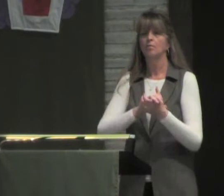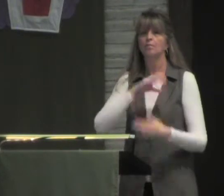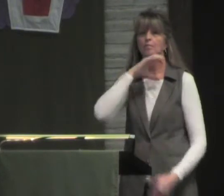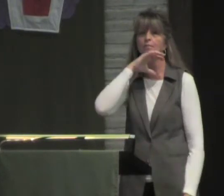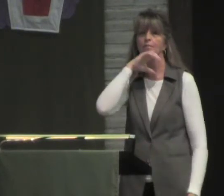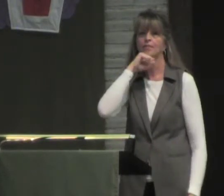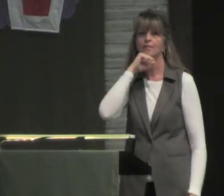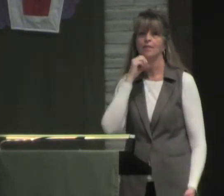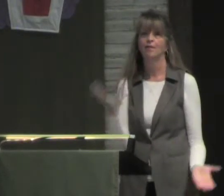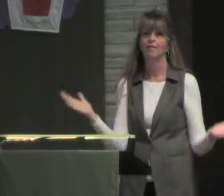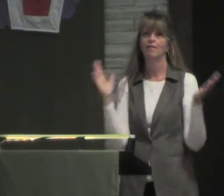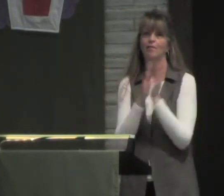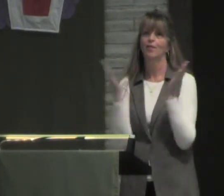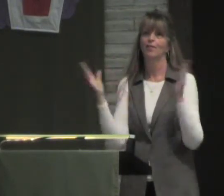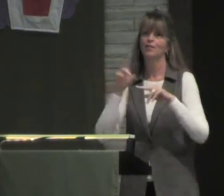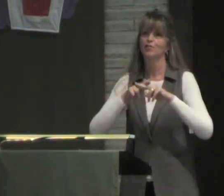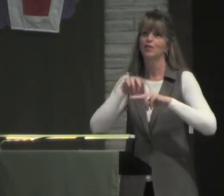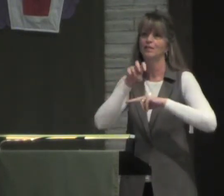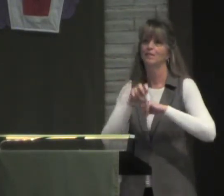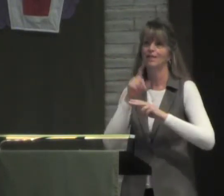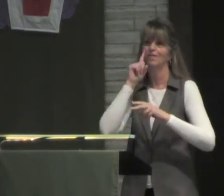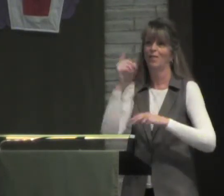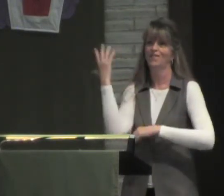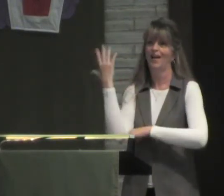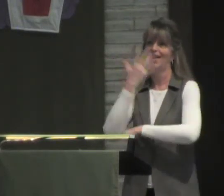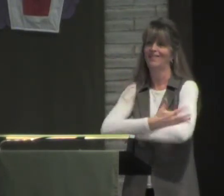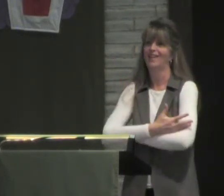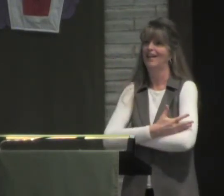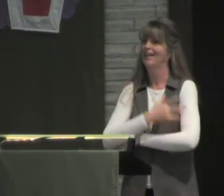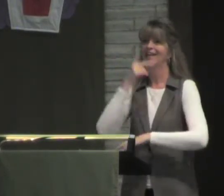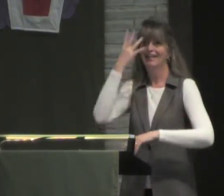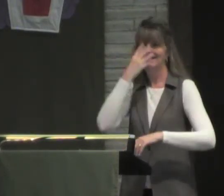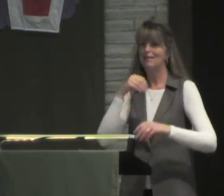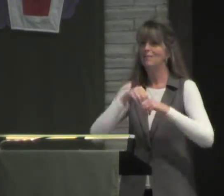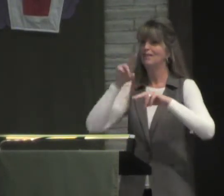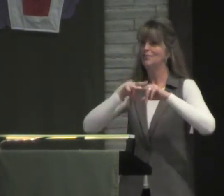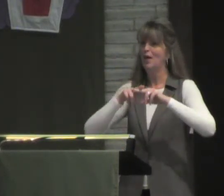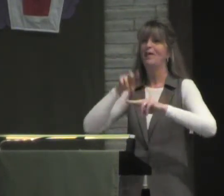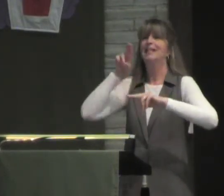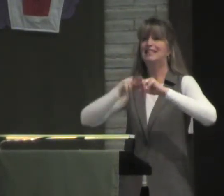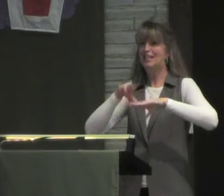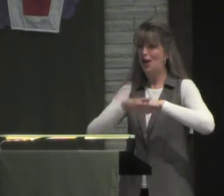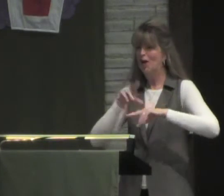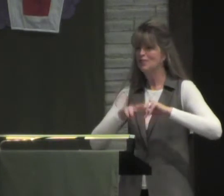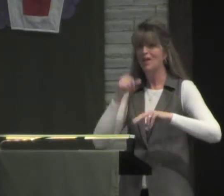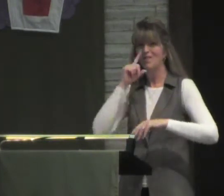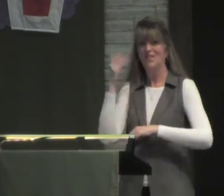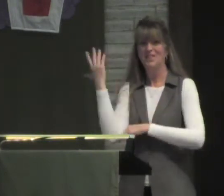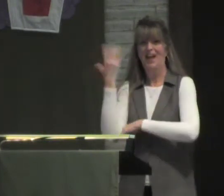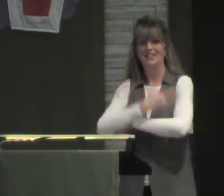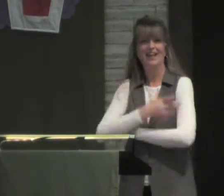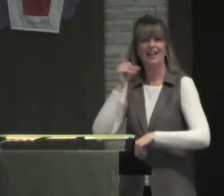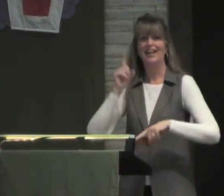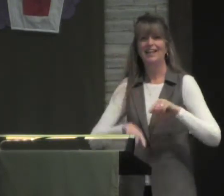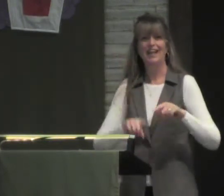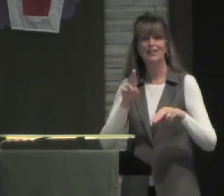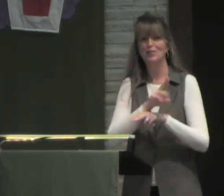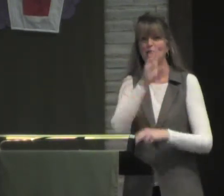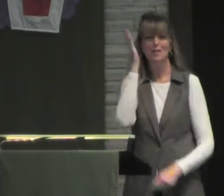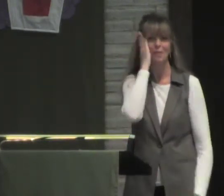can't sit here. And her husband was just mortified. He had to sleep on the chair he had to sit on that